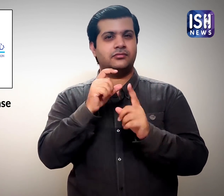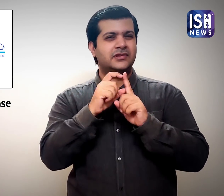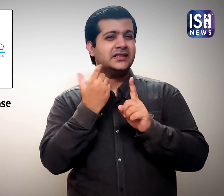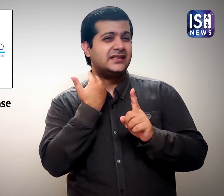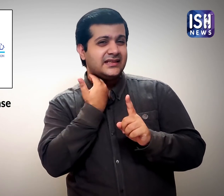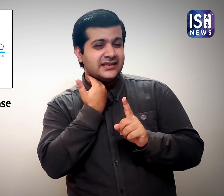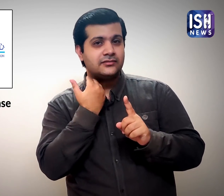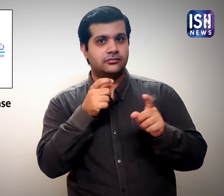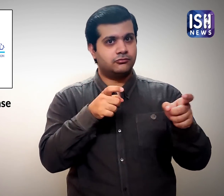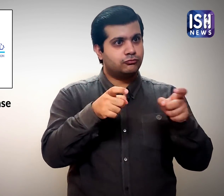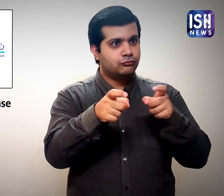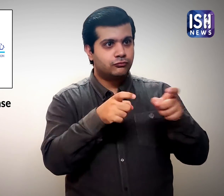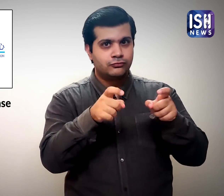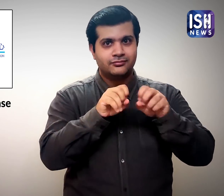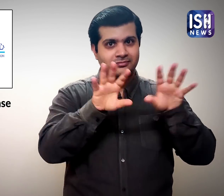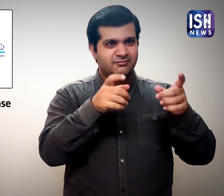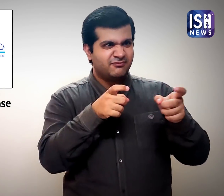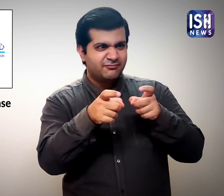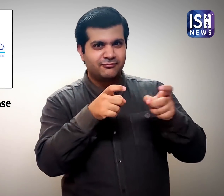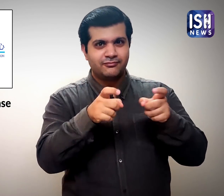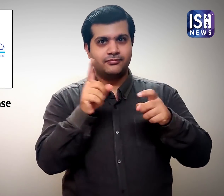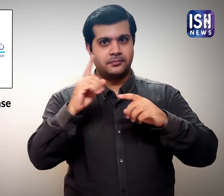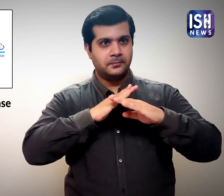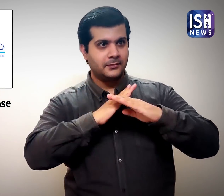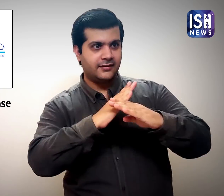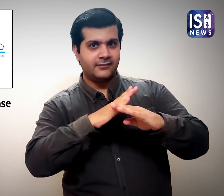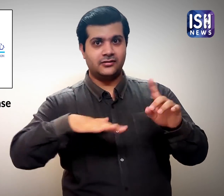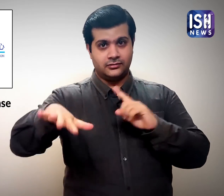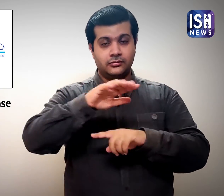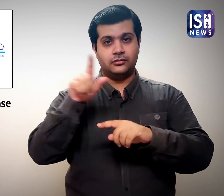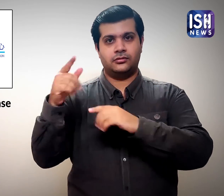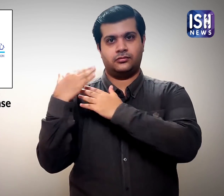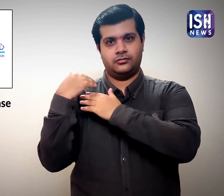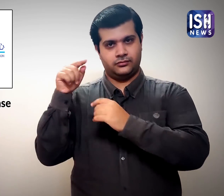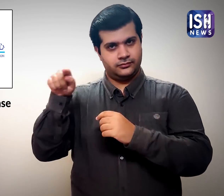Centre for Disease Control and Prevention.